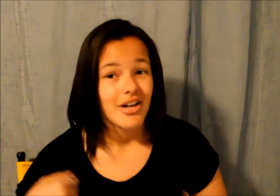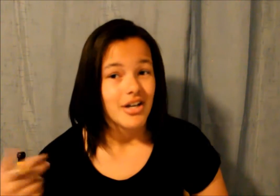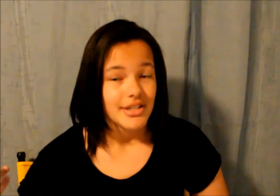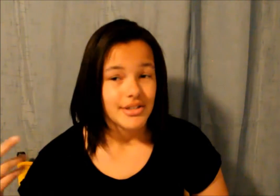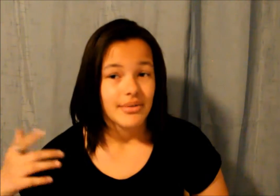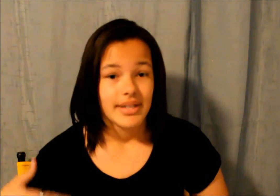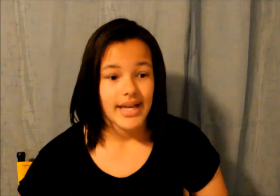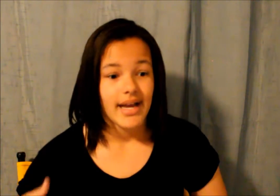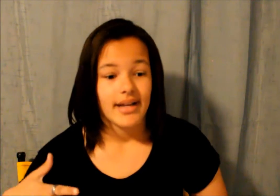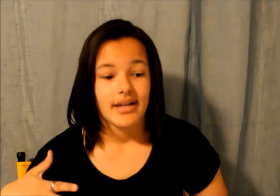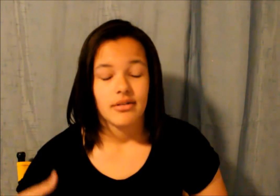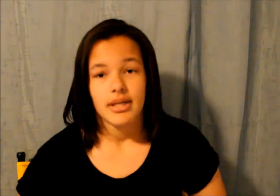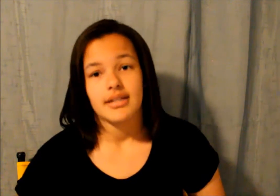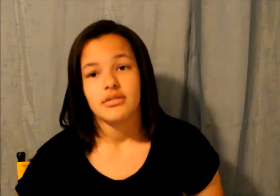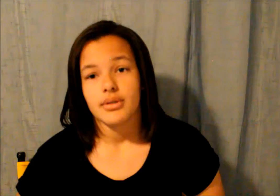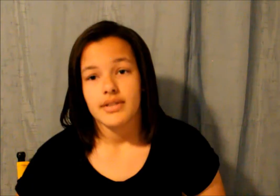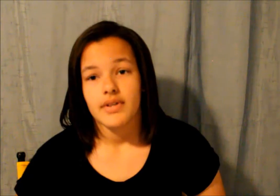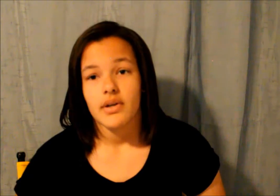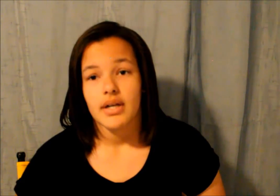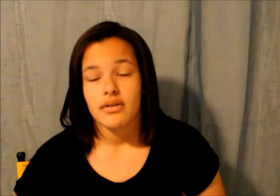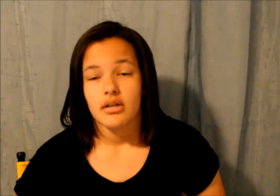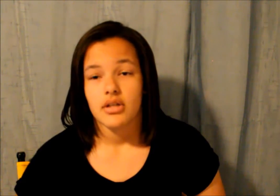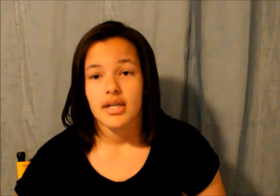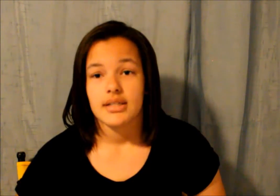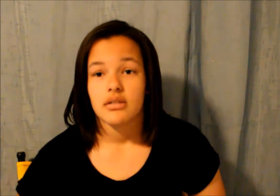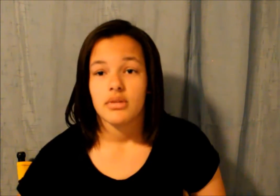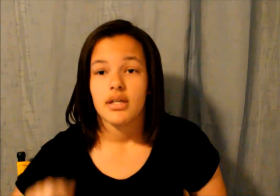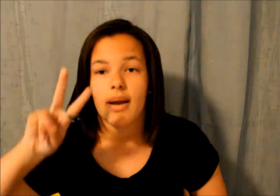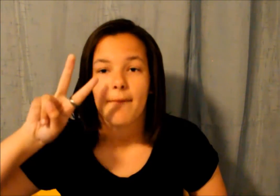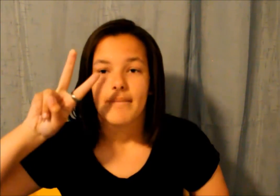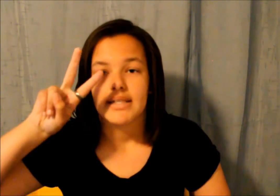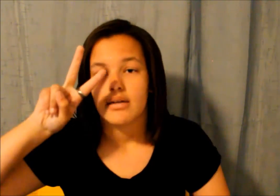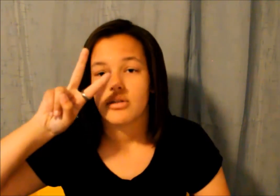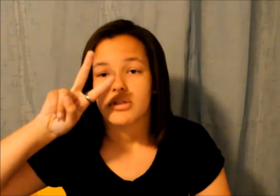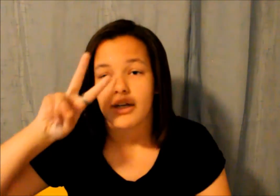so yeah and i hope you guys enjoyed this video and i'll talk to you guys next week peace out girl scout